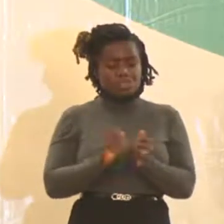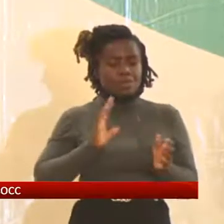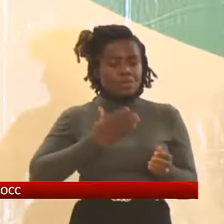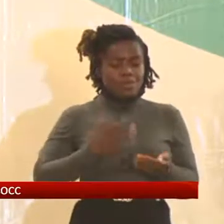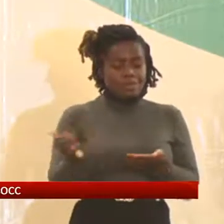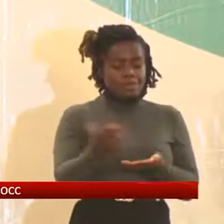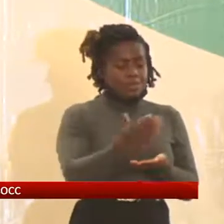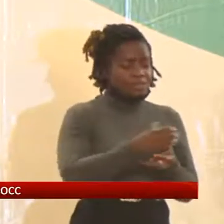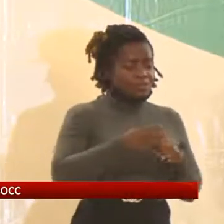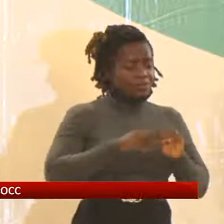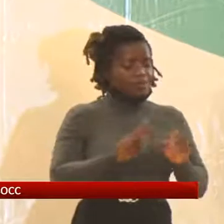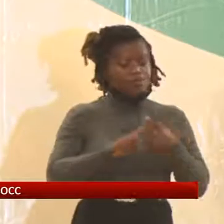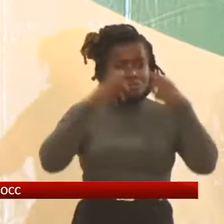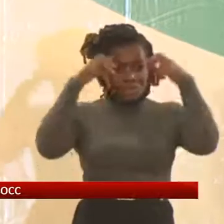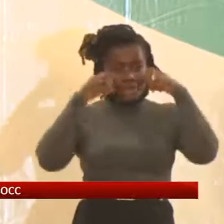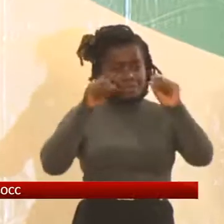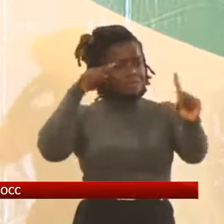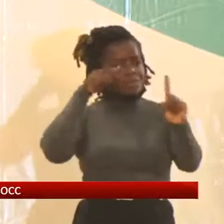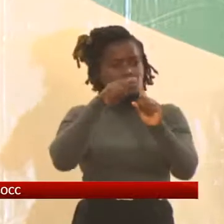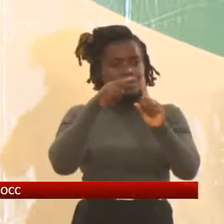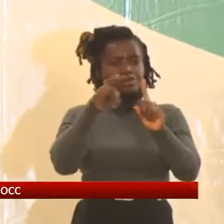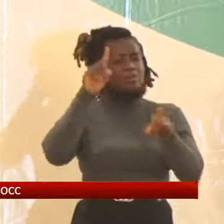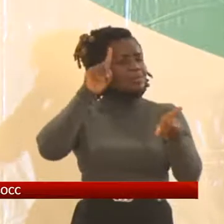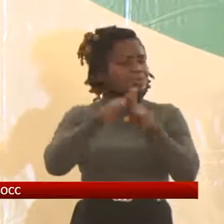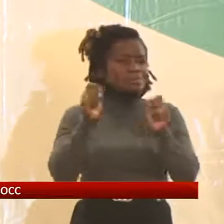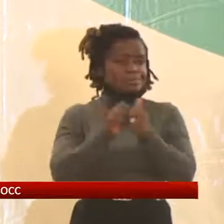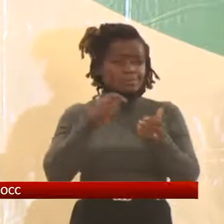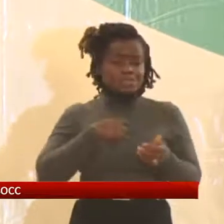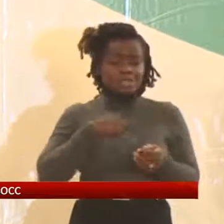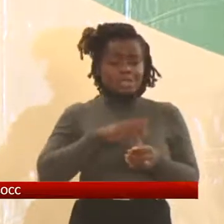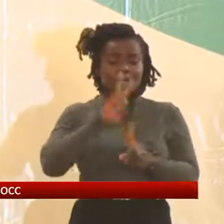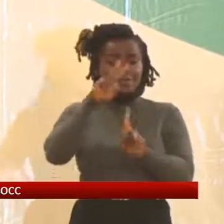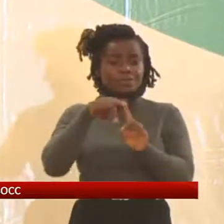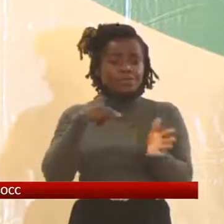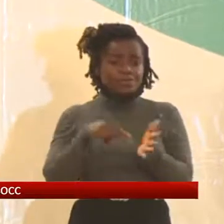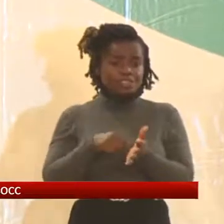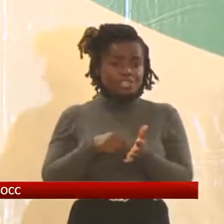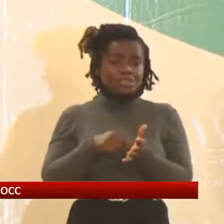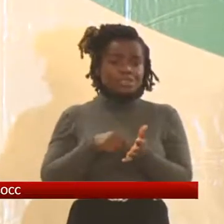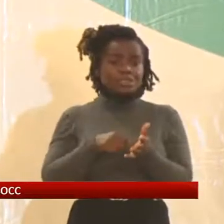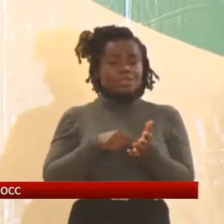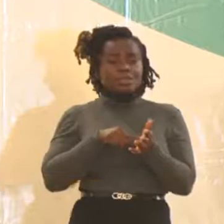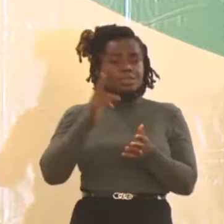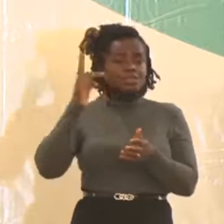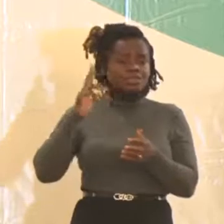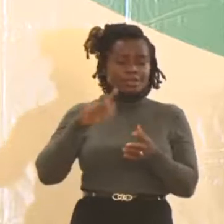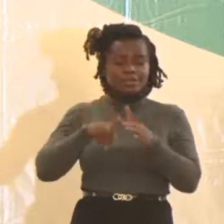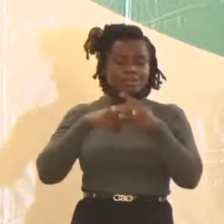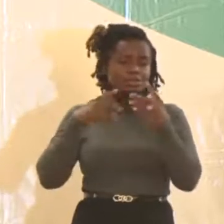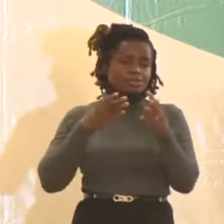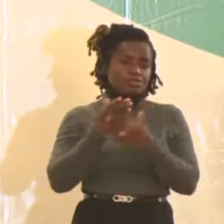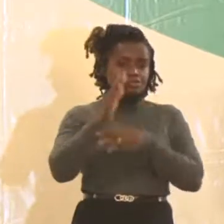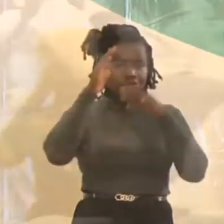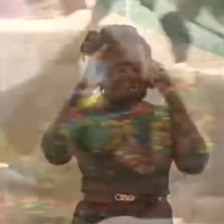our set target, you will agree with me that the implementations of this new decade are started through the initiative of Mr.